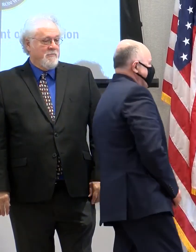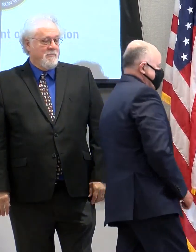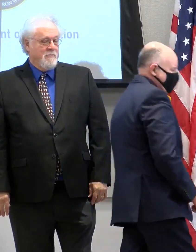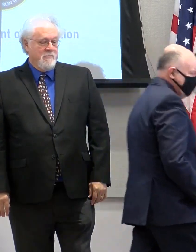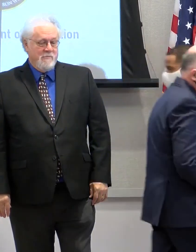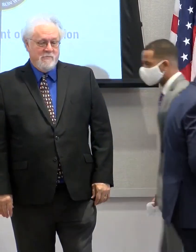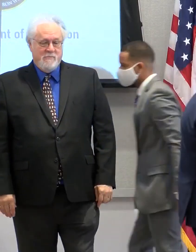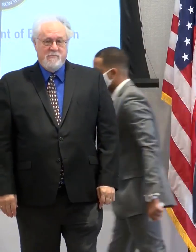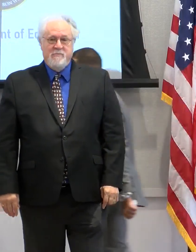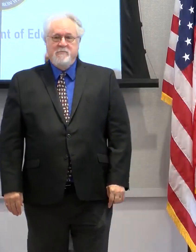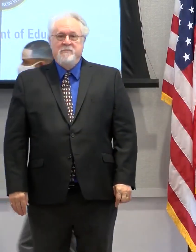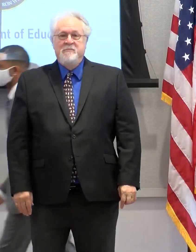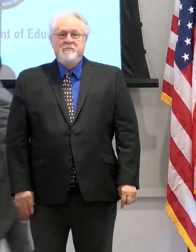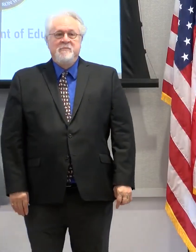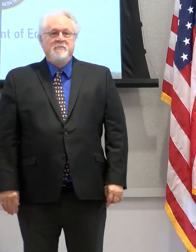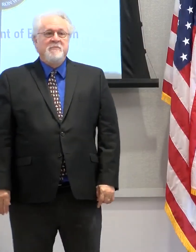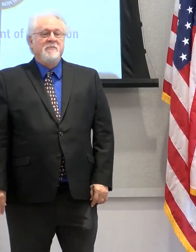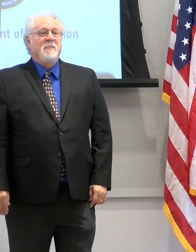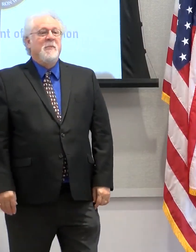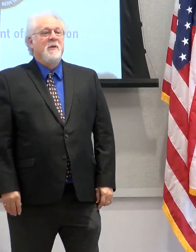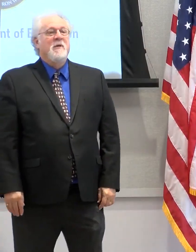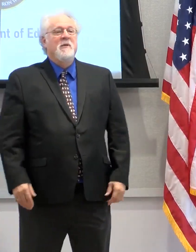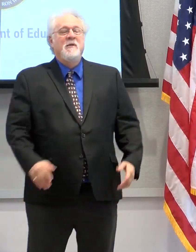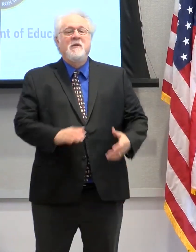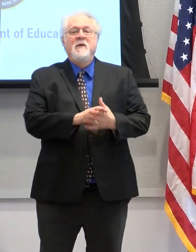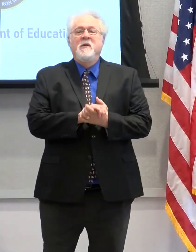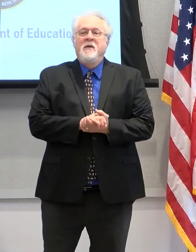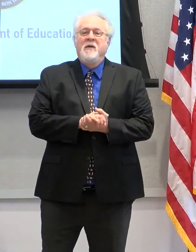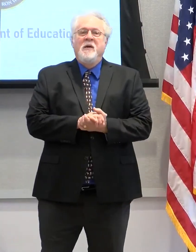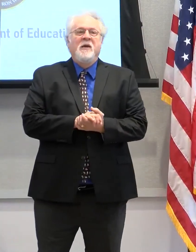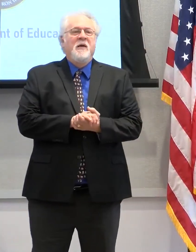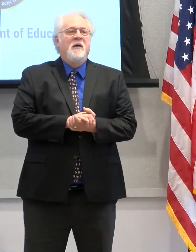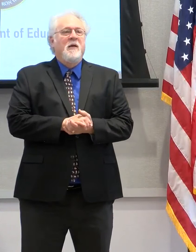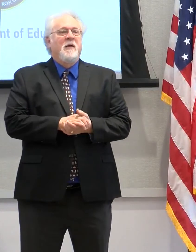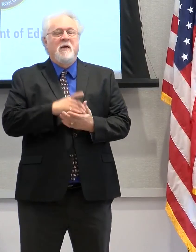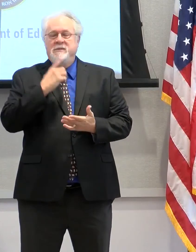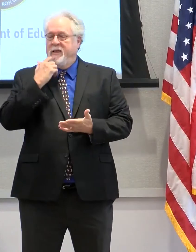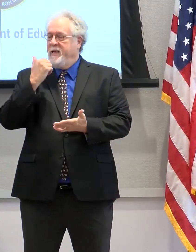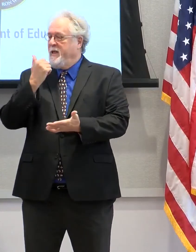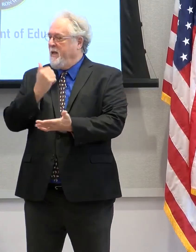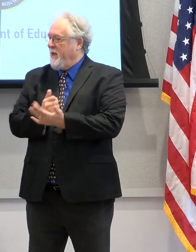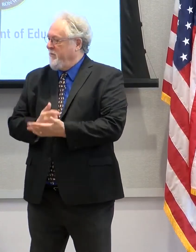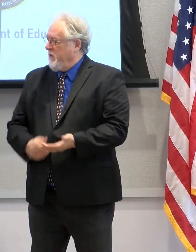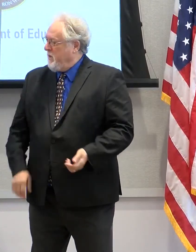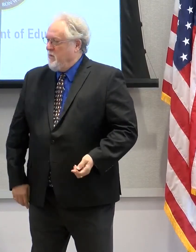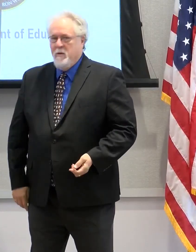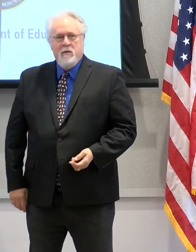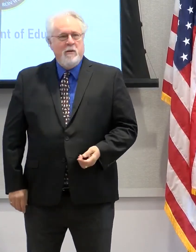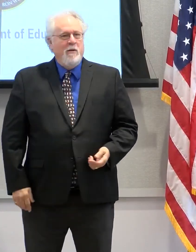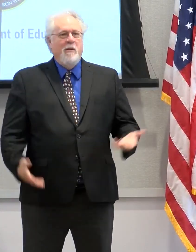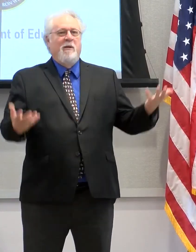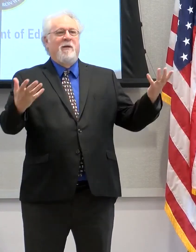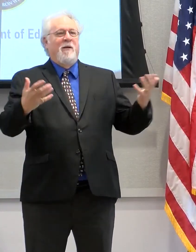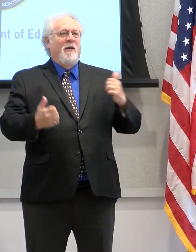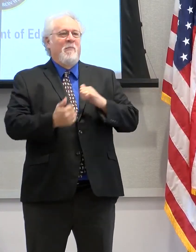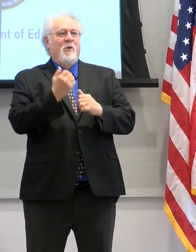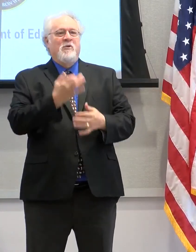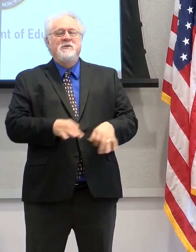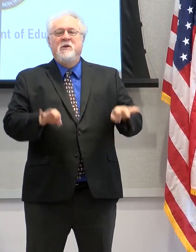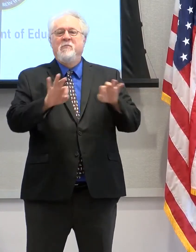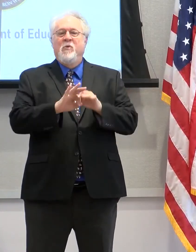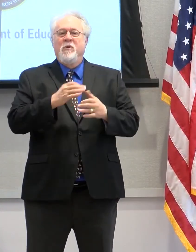Thank you. Thank you. I'm going to say amen. The most important thing